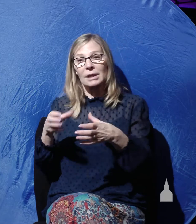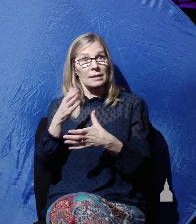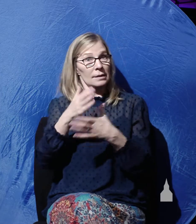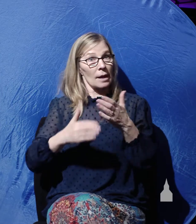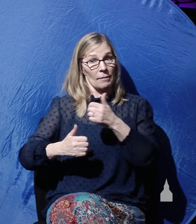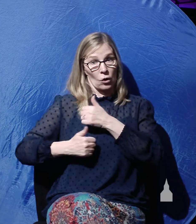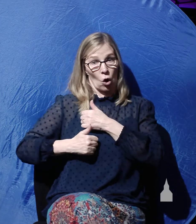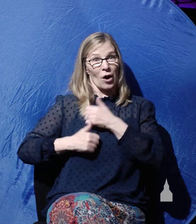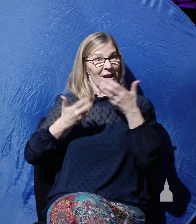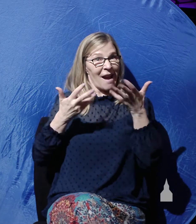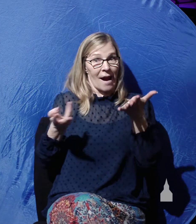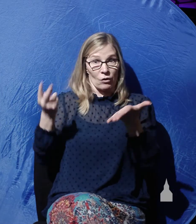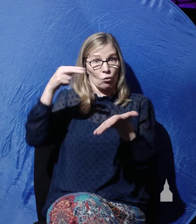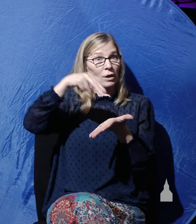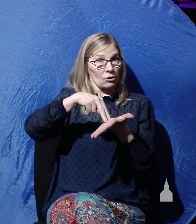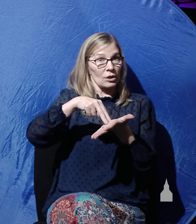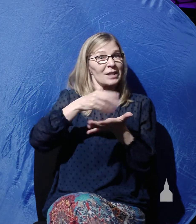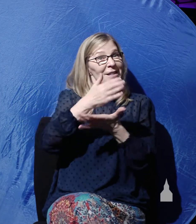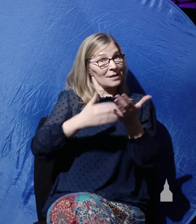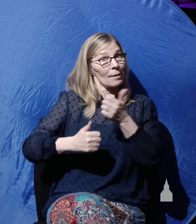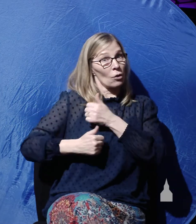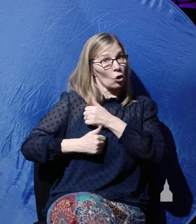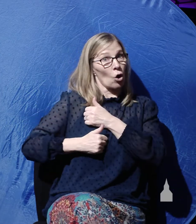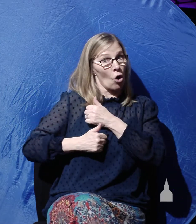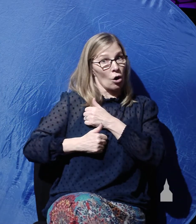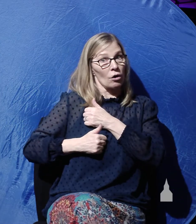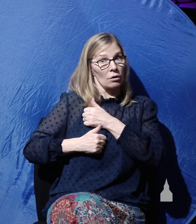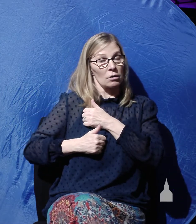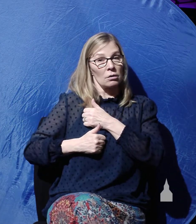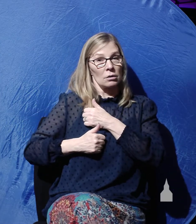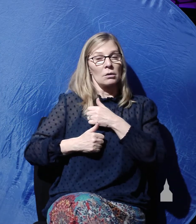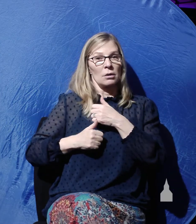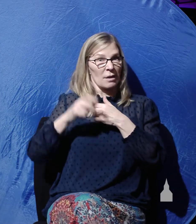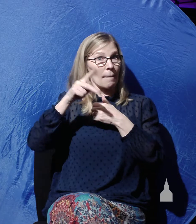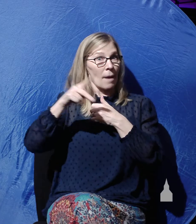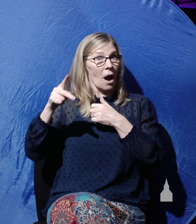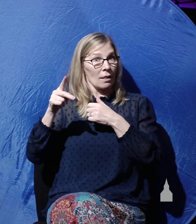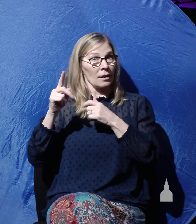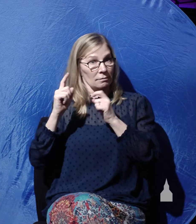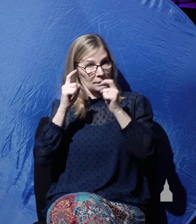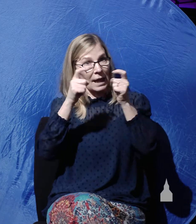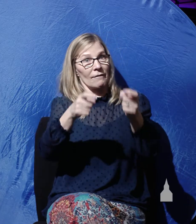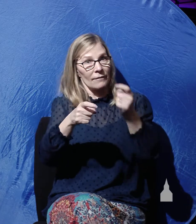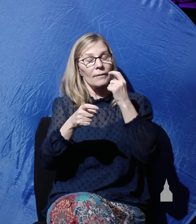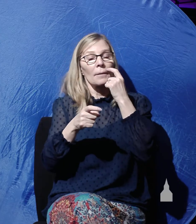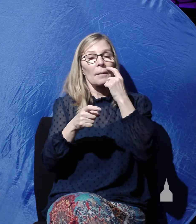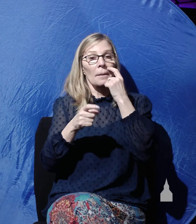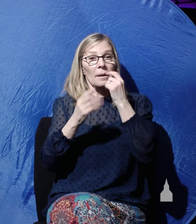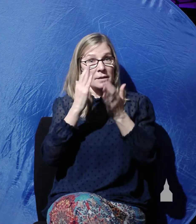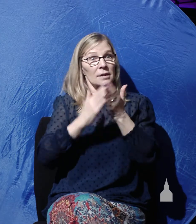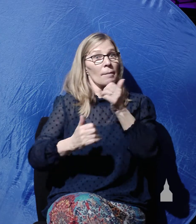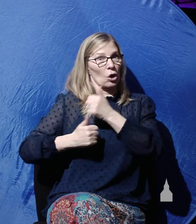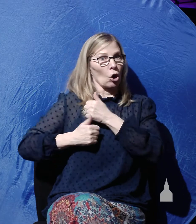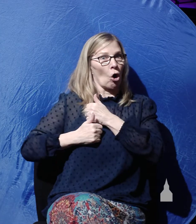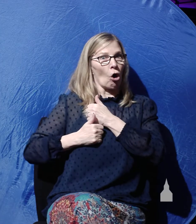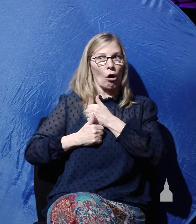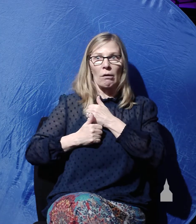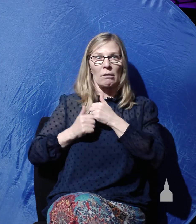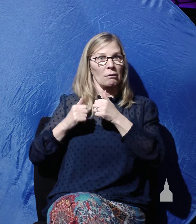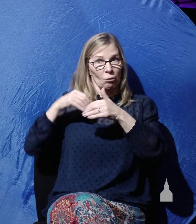is after the resurrection, some of the guard, the soldiers, the pilot stationed at the tomb, some of the guard came into the city and reported to